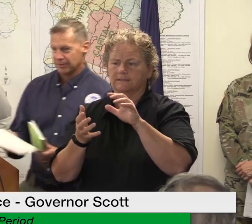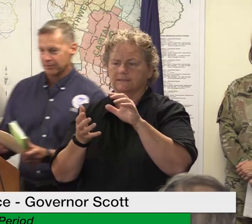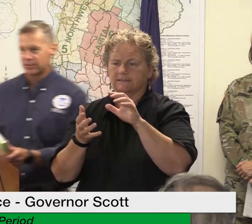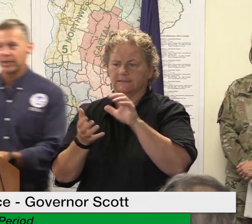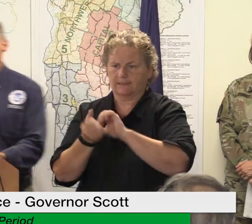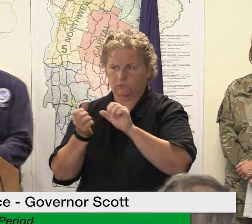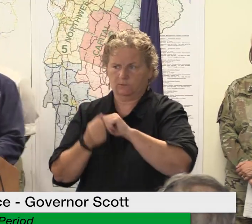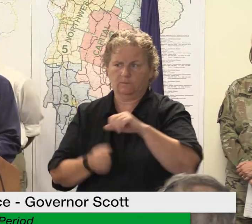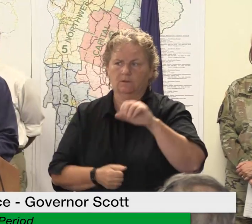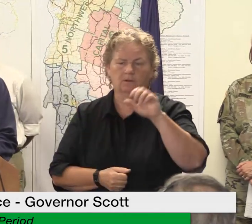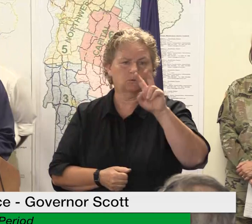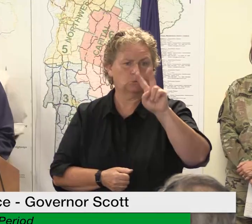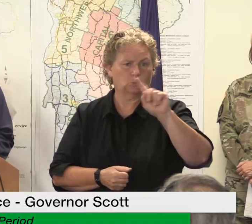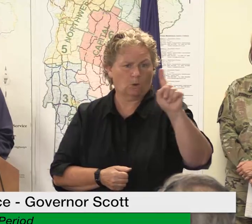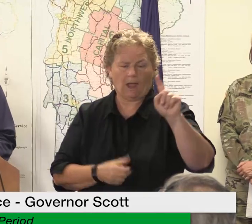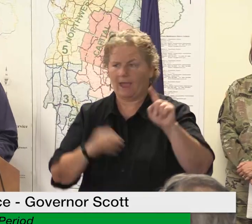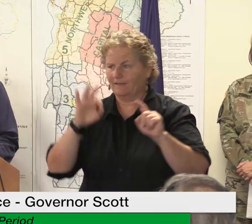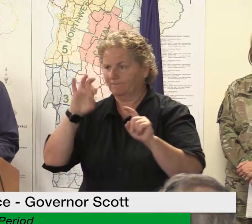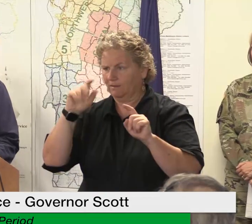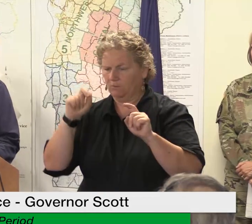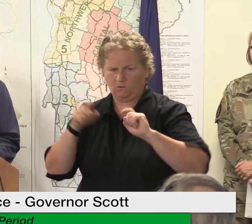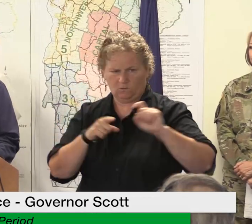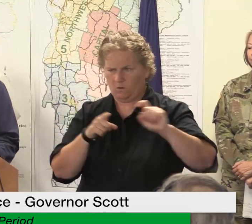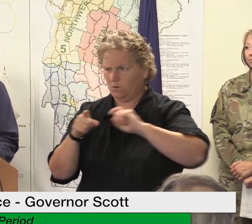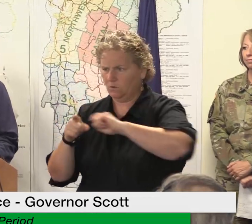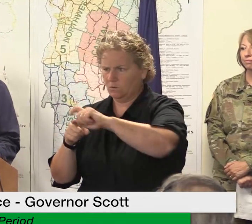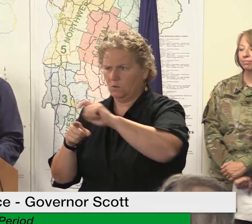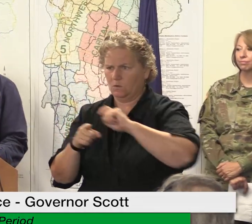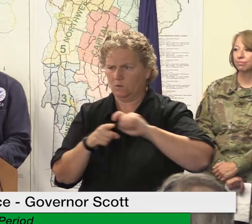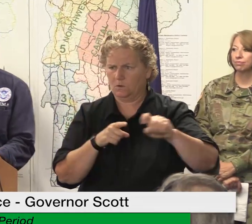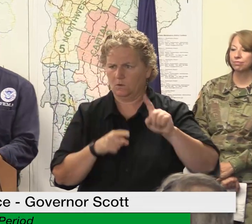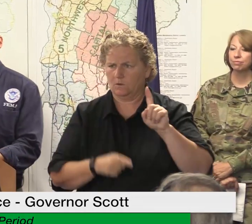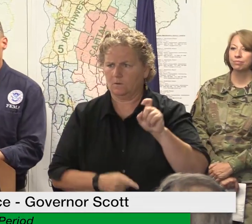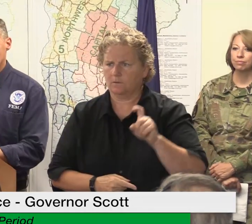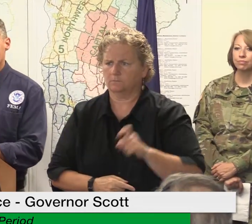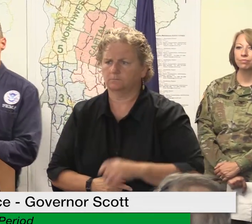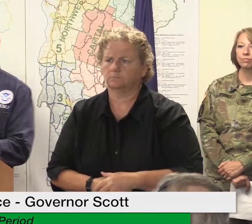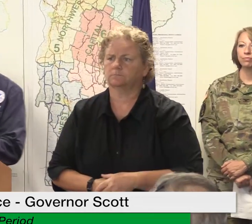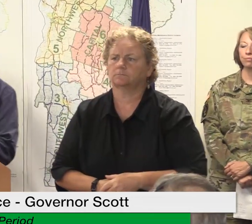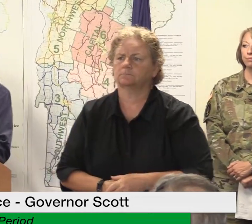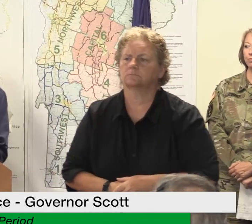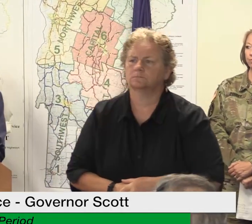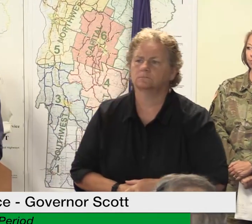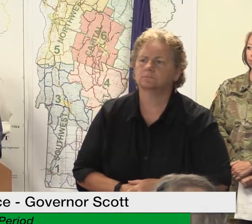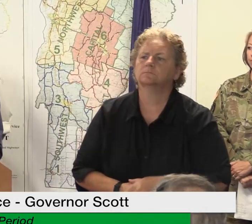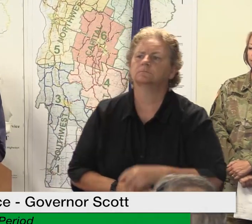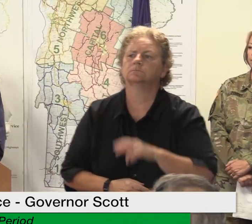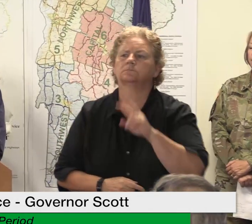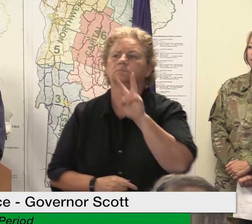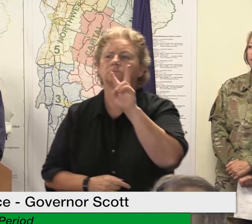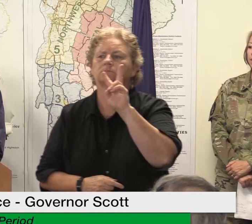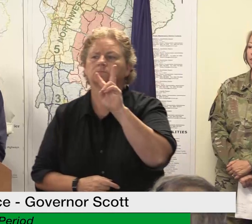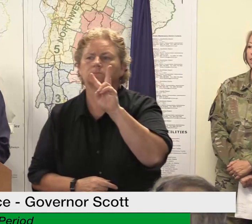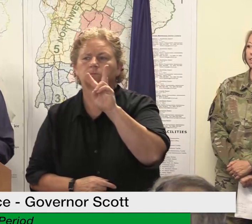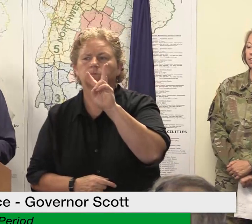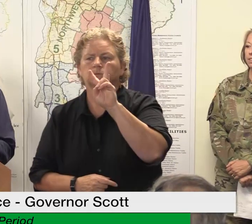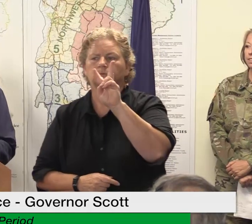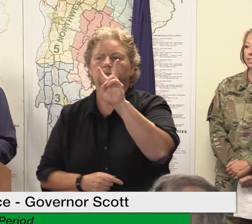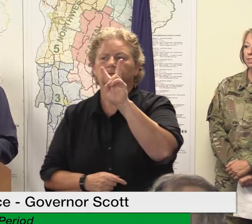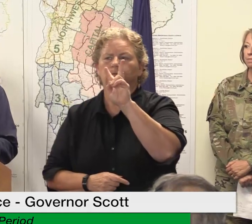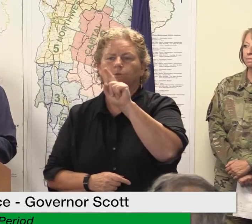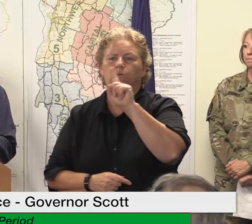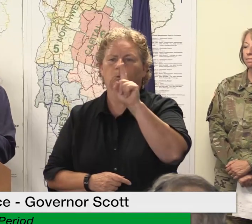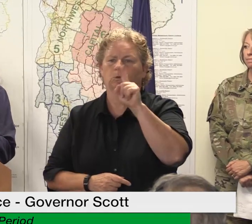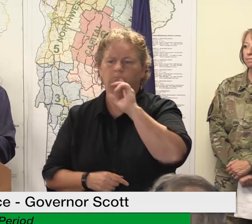um thank you absolutely do 211 because that helps the state understand where the damages are and it also helps